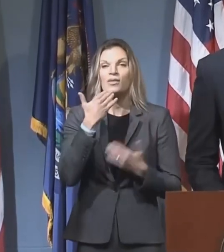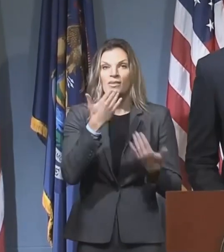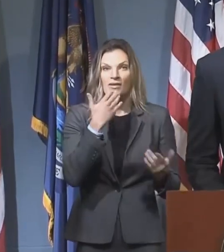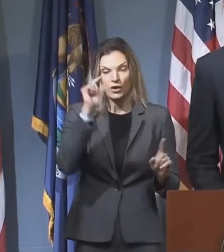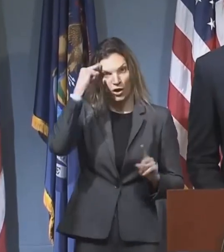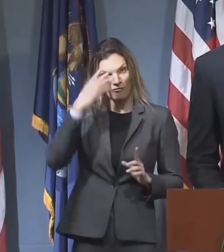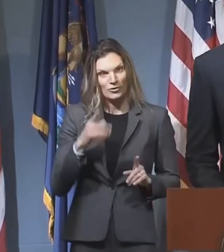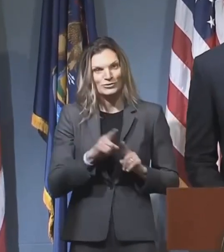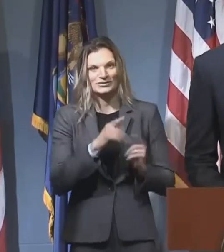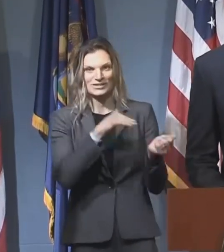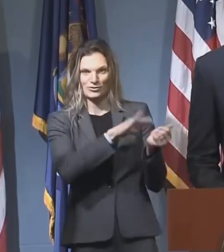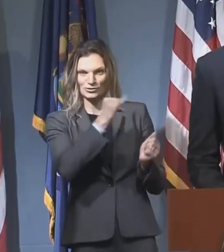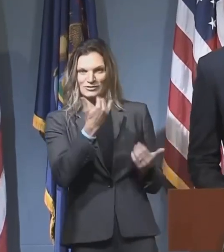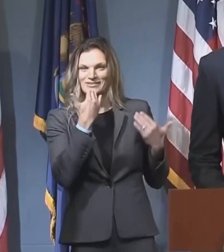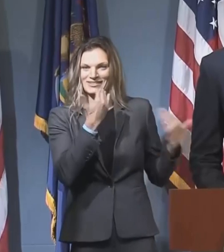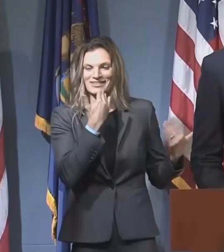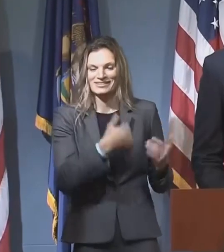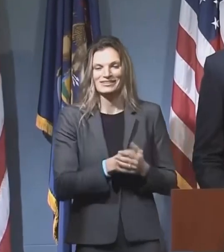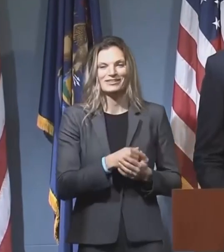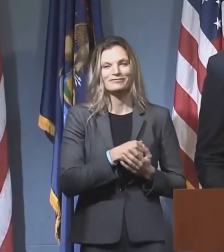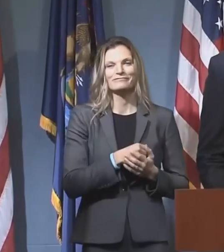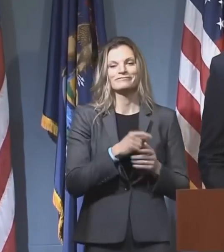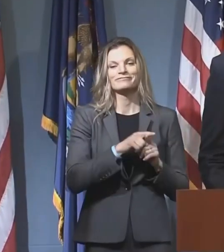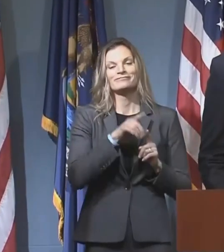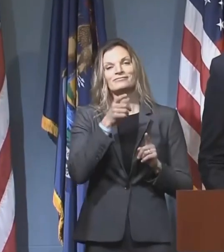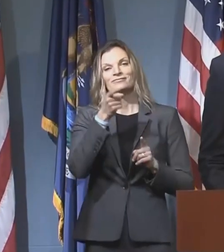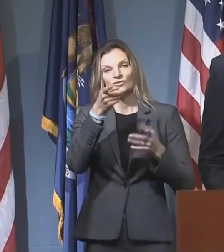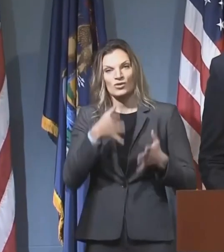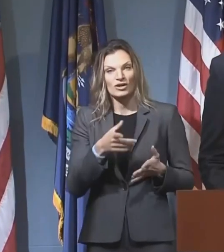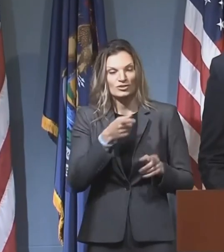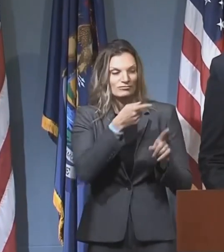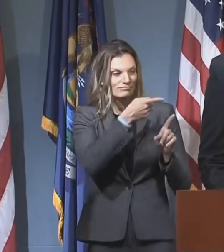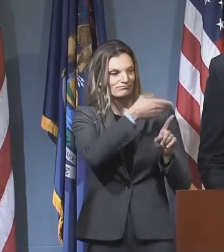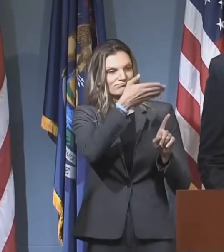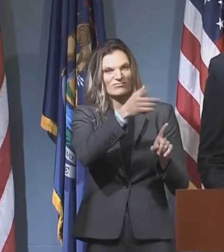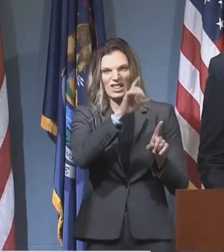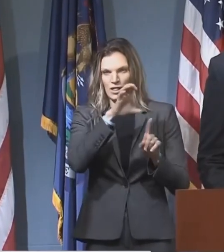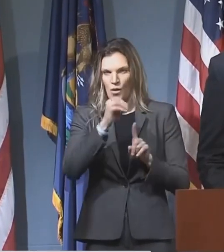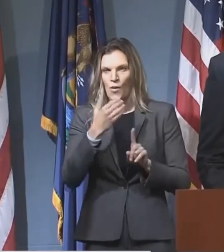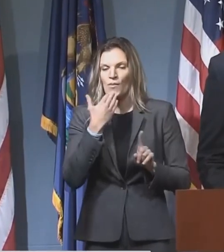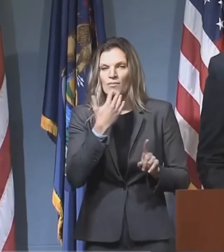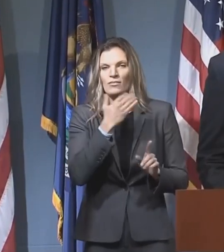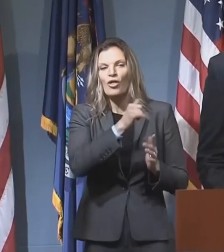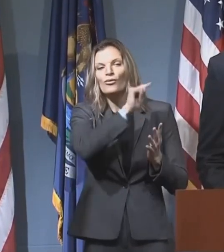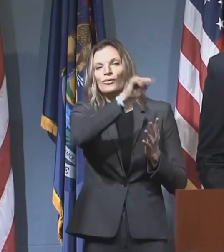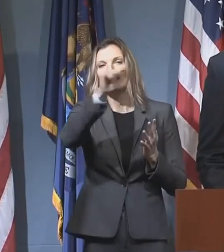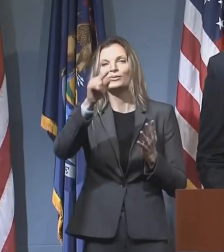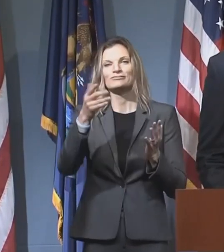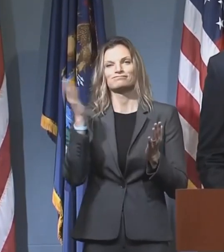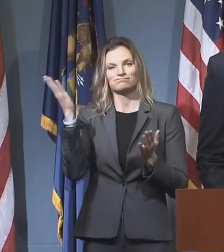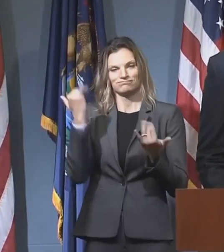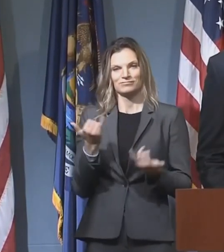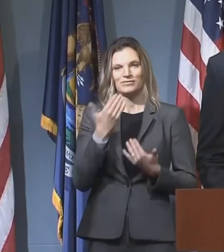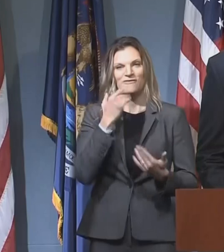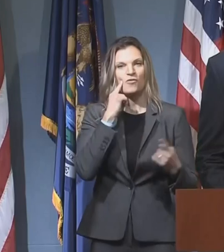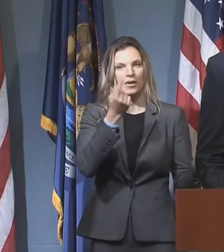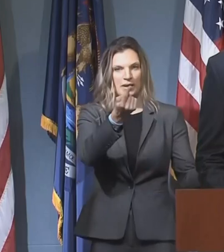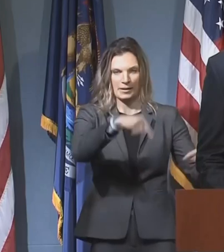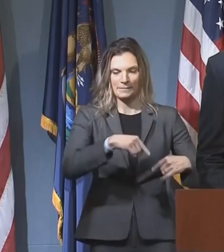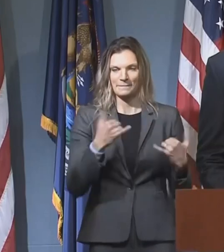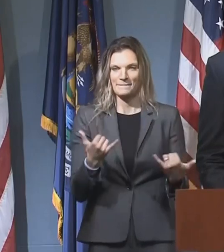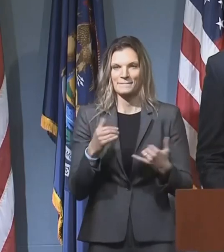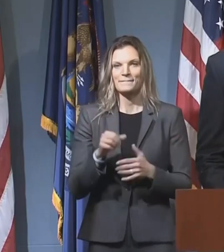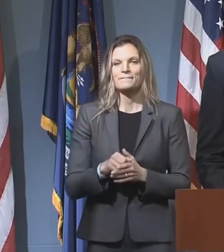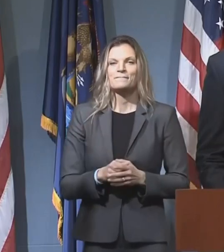Khaldun. I want to also recognize Director Dona Frio and our guests here for today's announcements. Andra Acevedo from